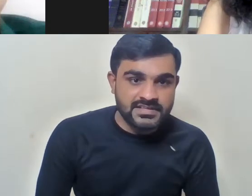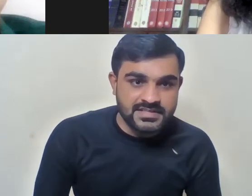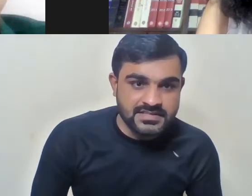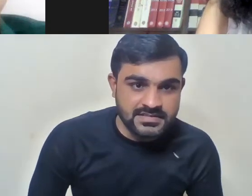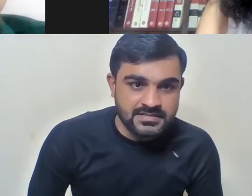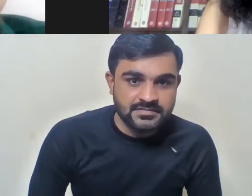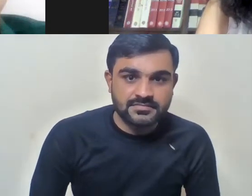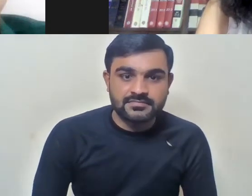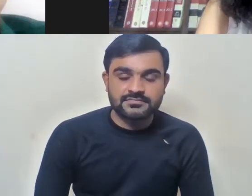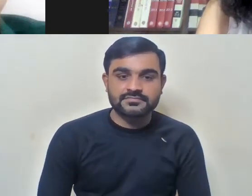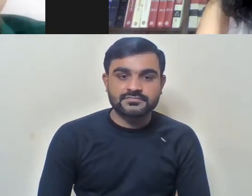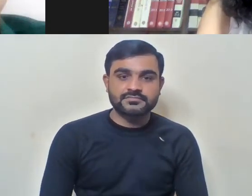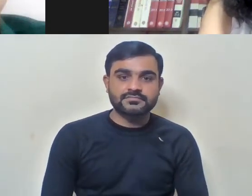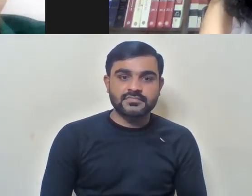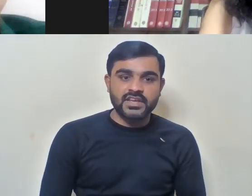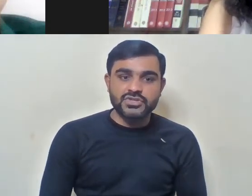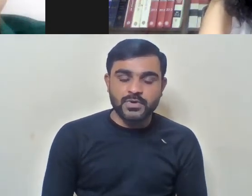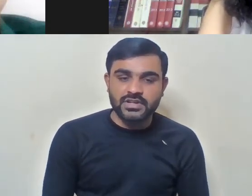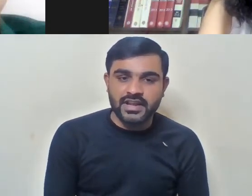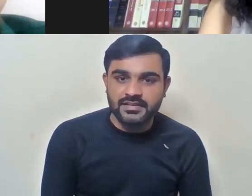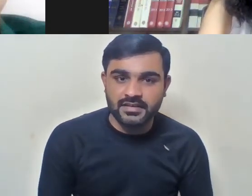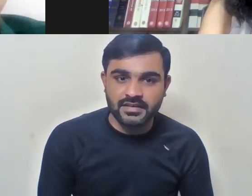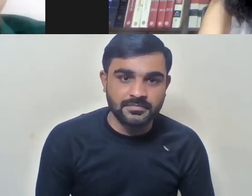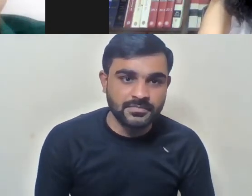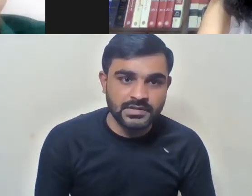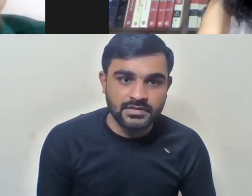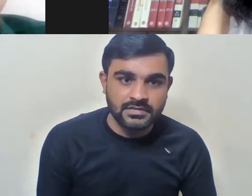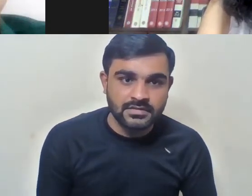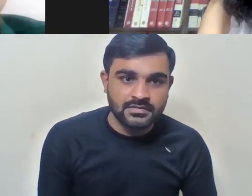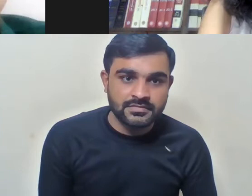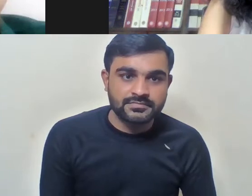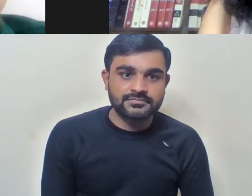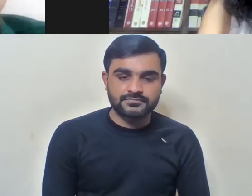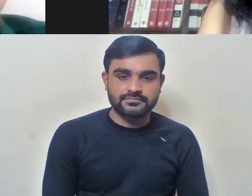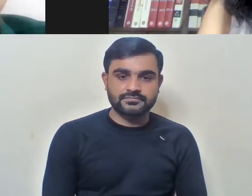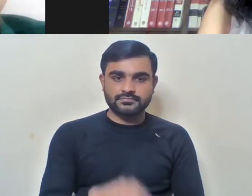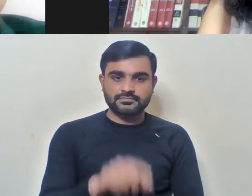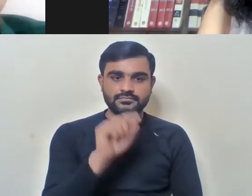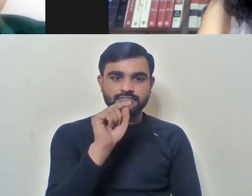Yes. Yes. Yes. Can you spotlight him? Yes. One second.